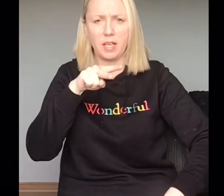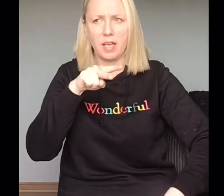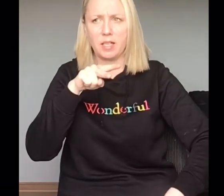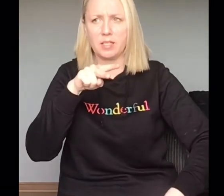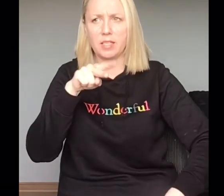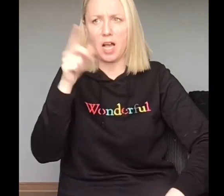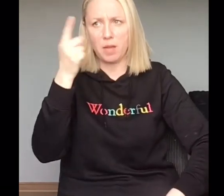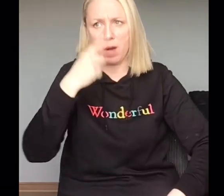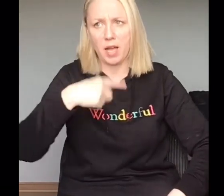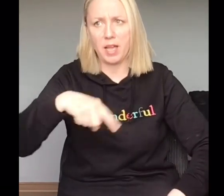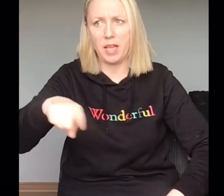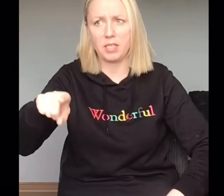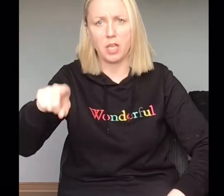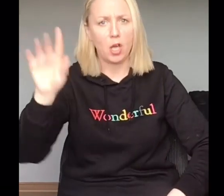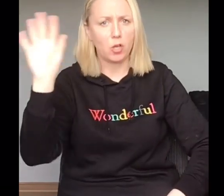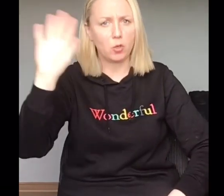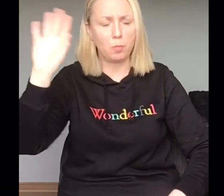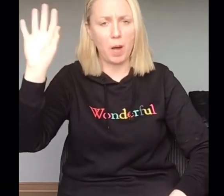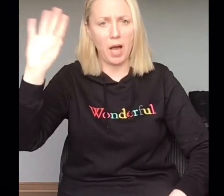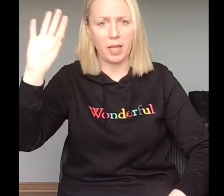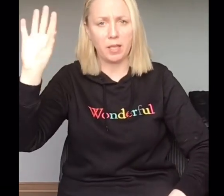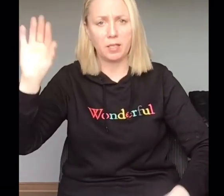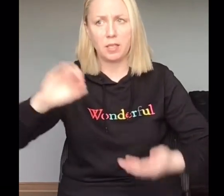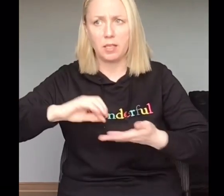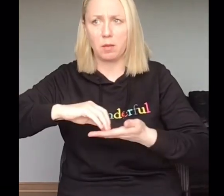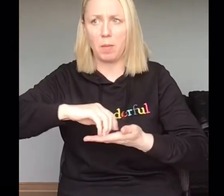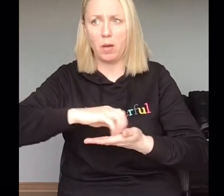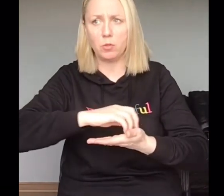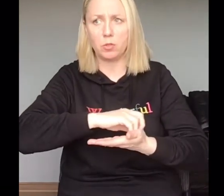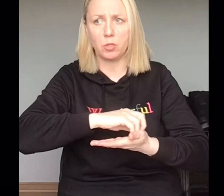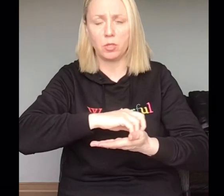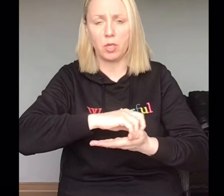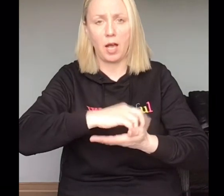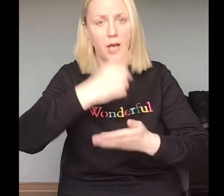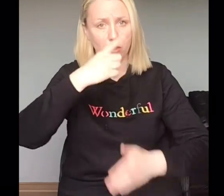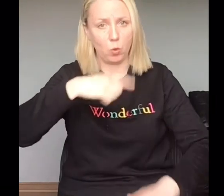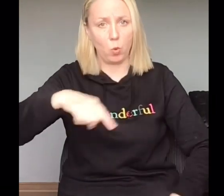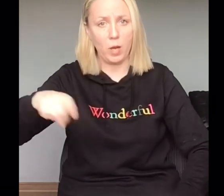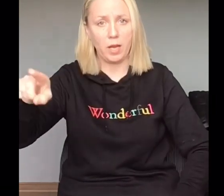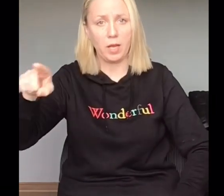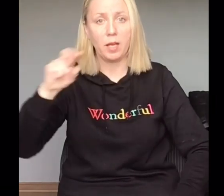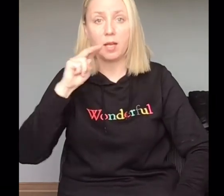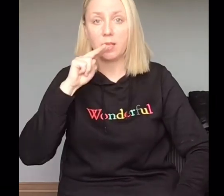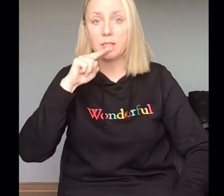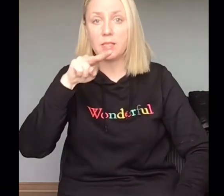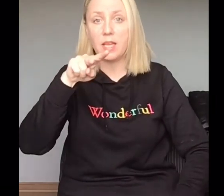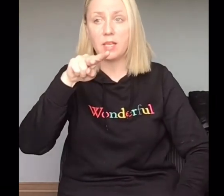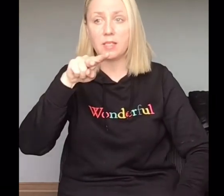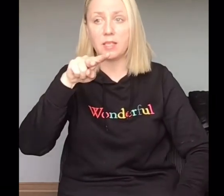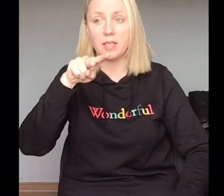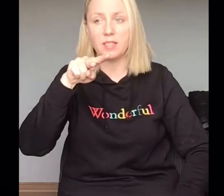it's time I hid. Goodbye, little mouse, and away Snake slid.